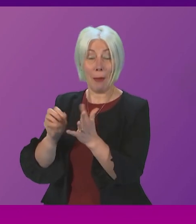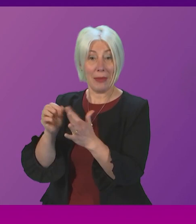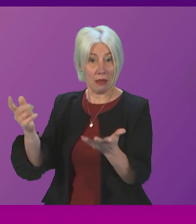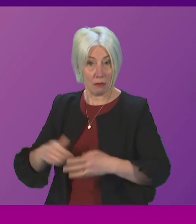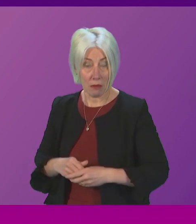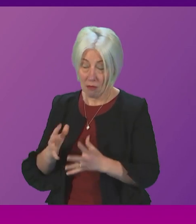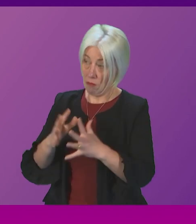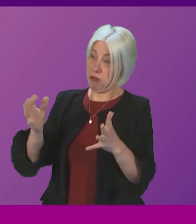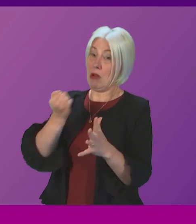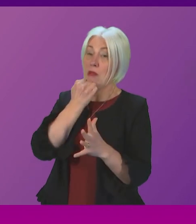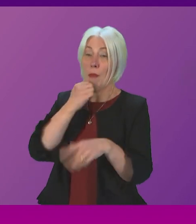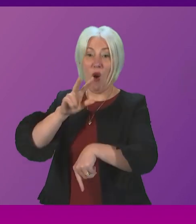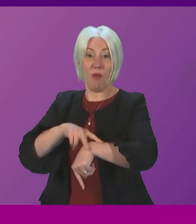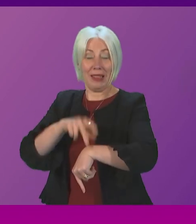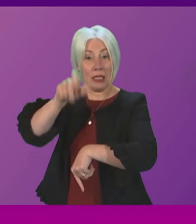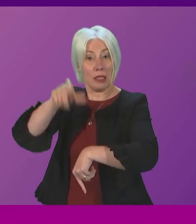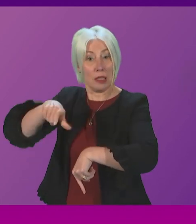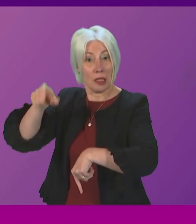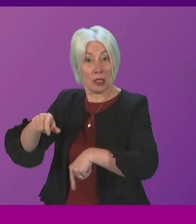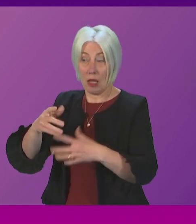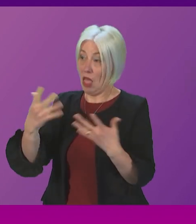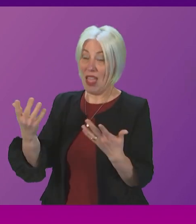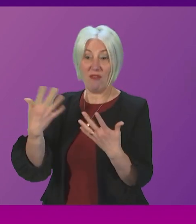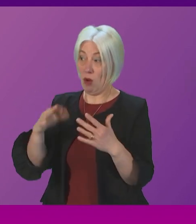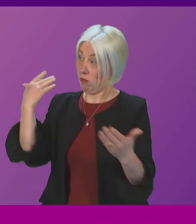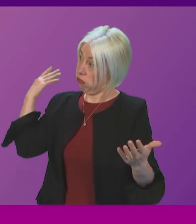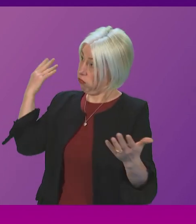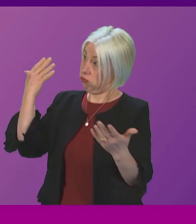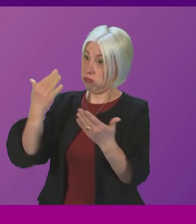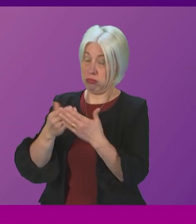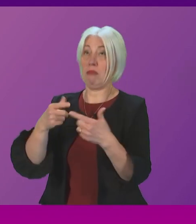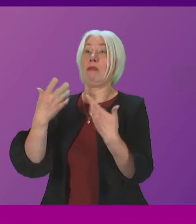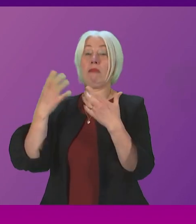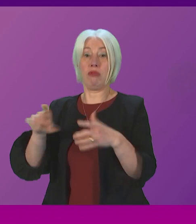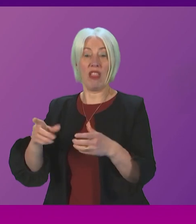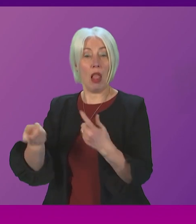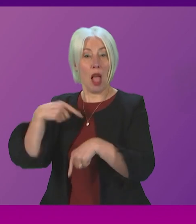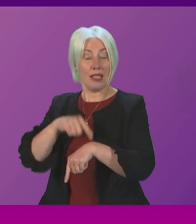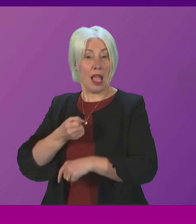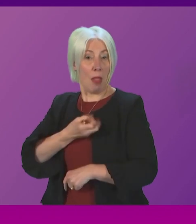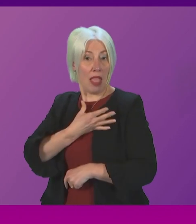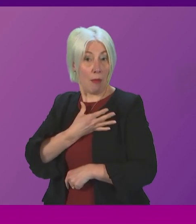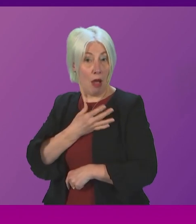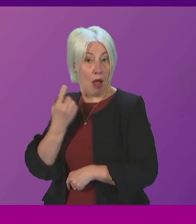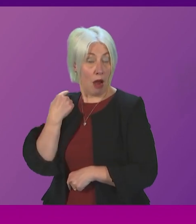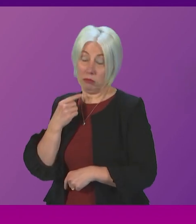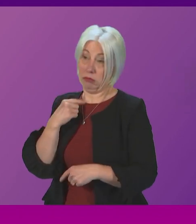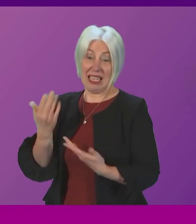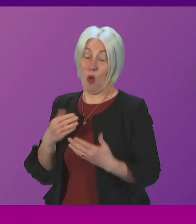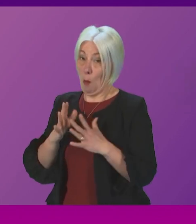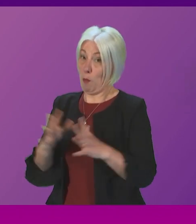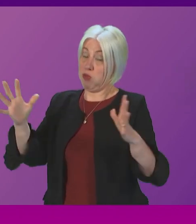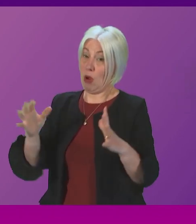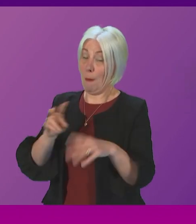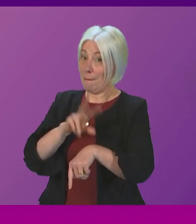of police officers than at any other time during the last administration when Labour were last in power more police officers per